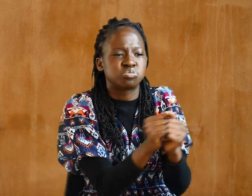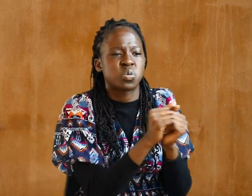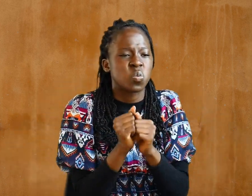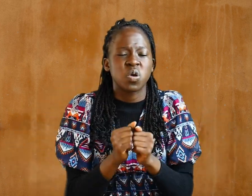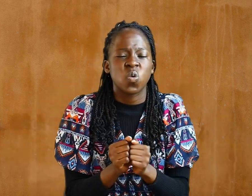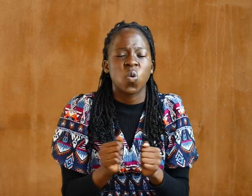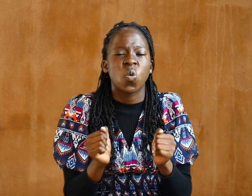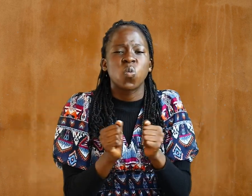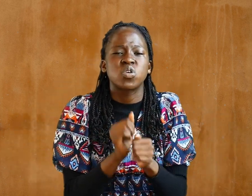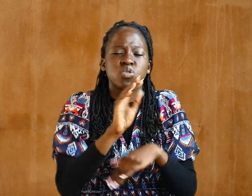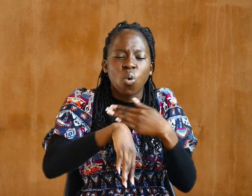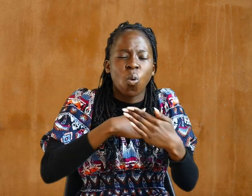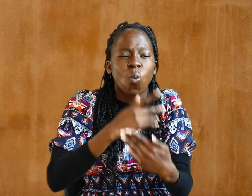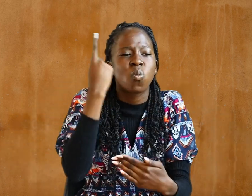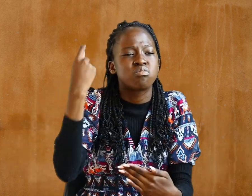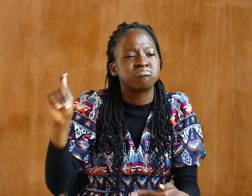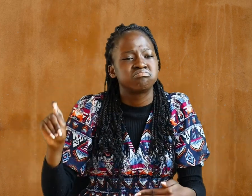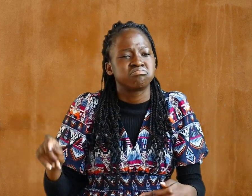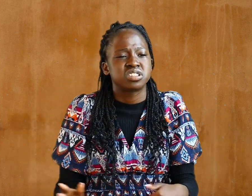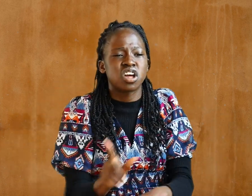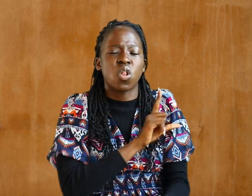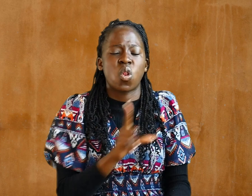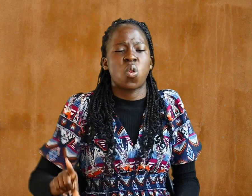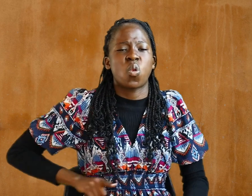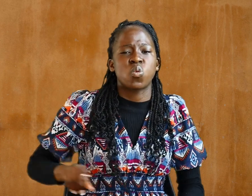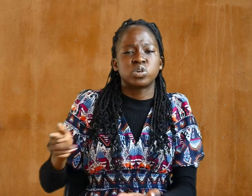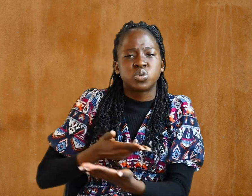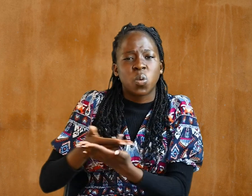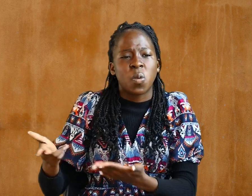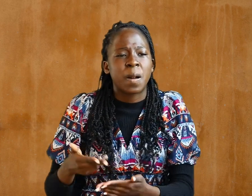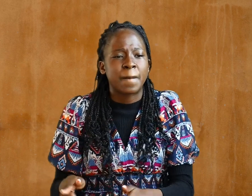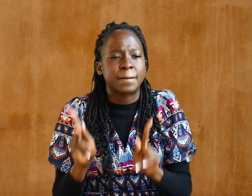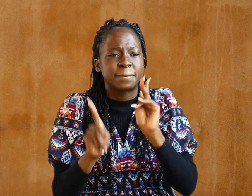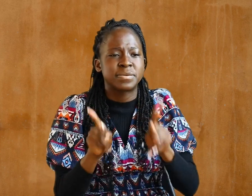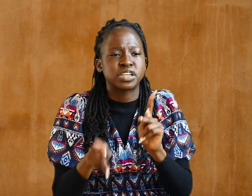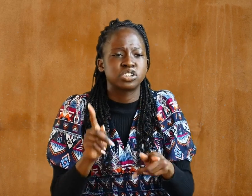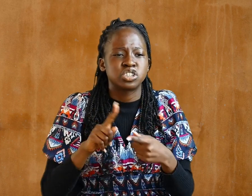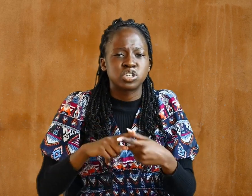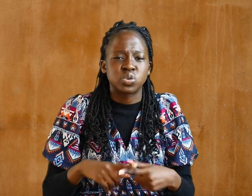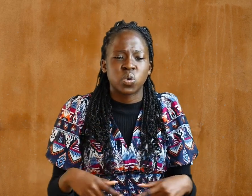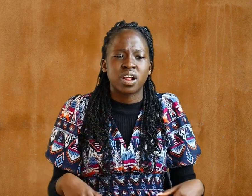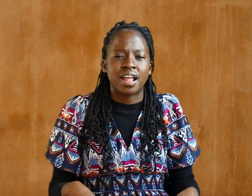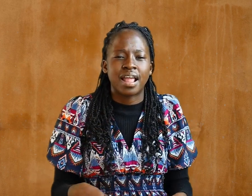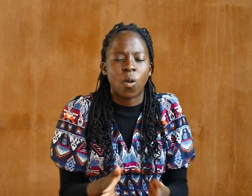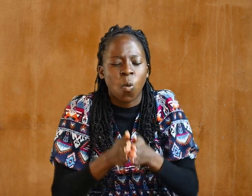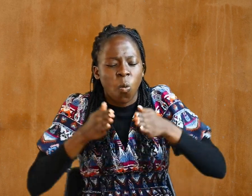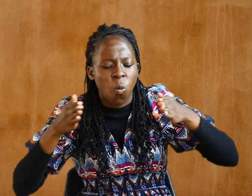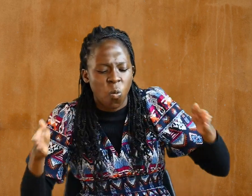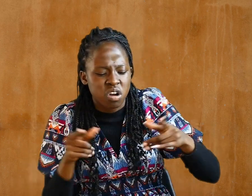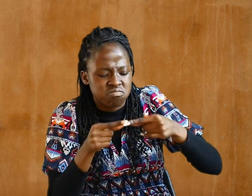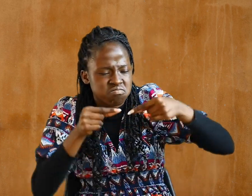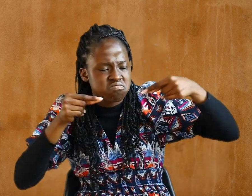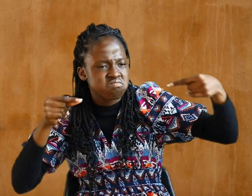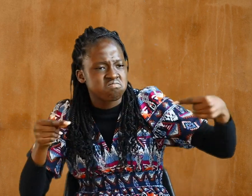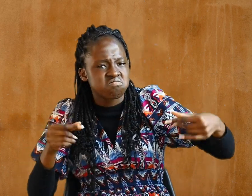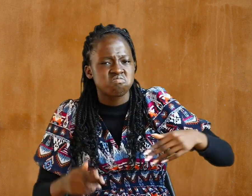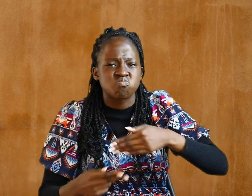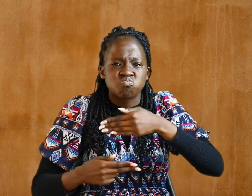wide and long and high and deep is the love of Christ, and to know